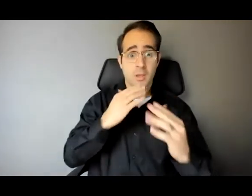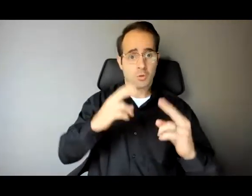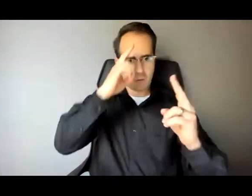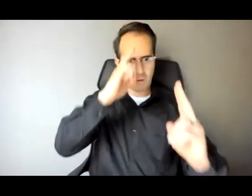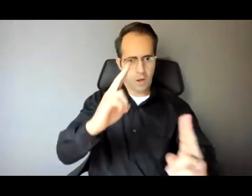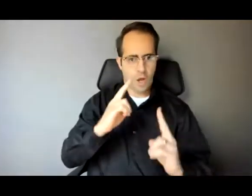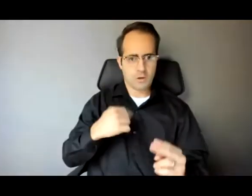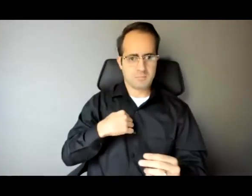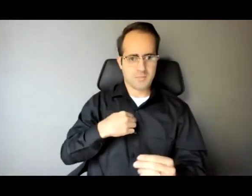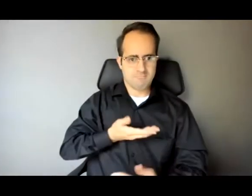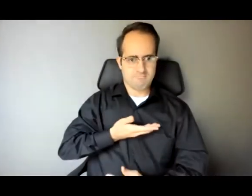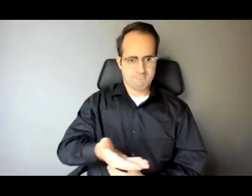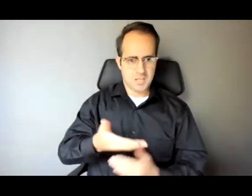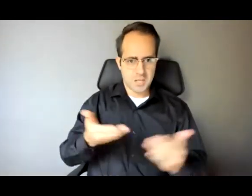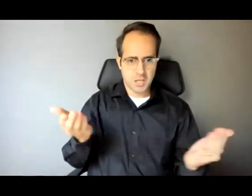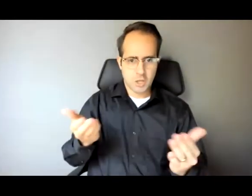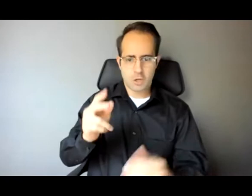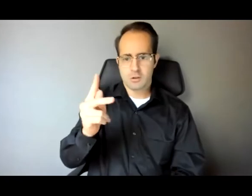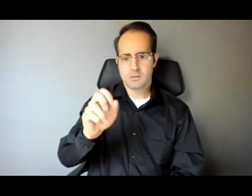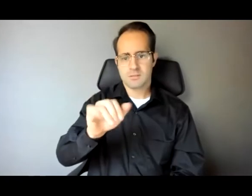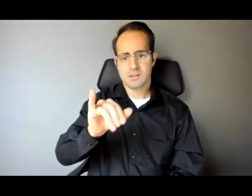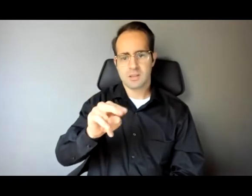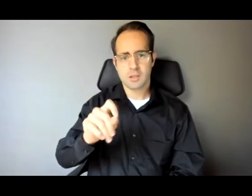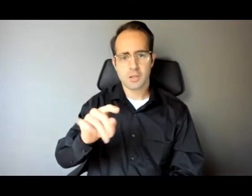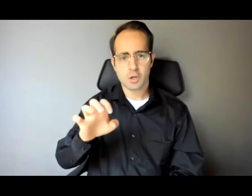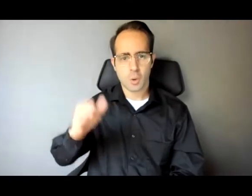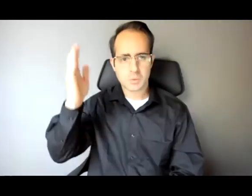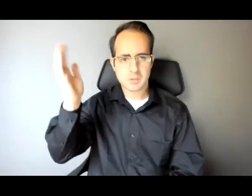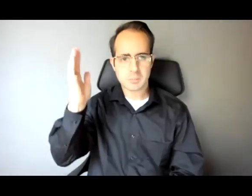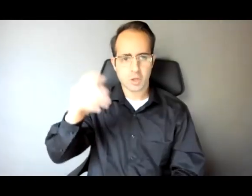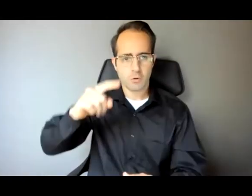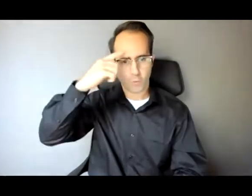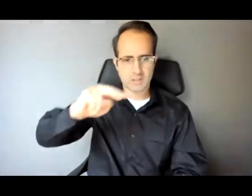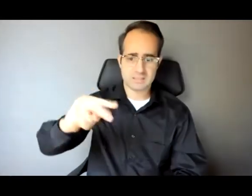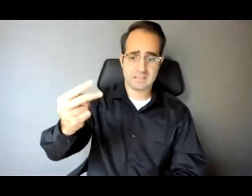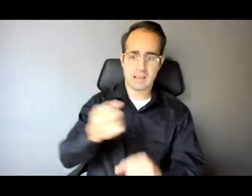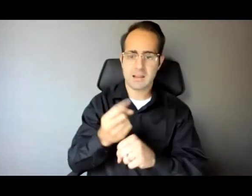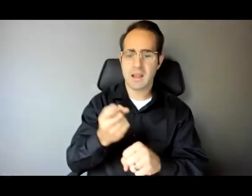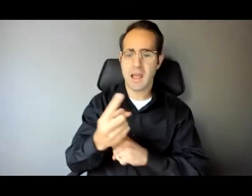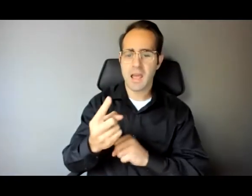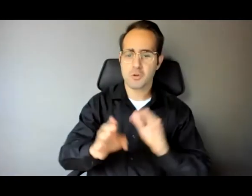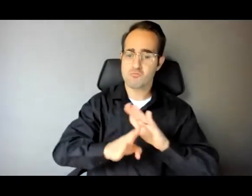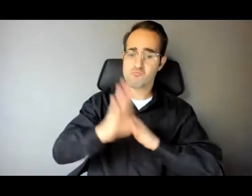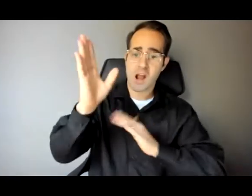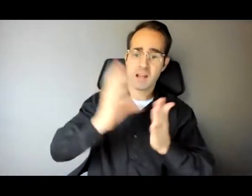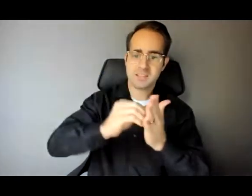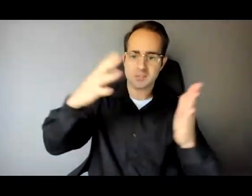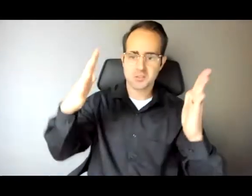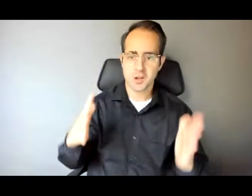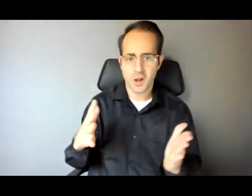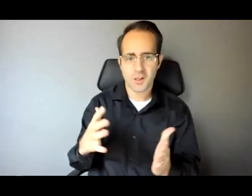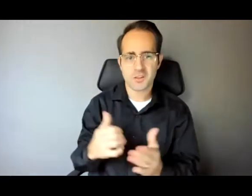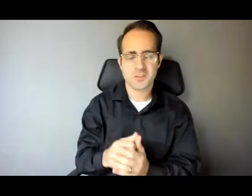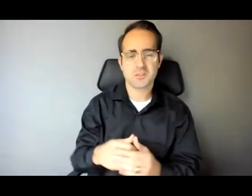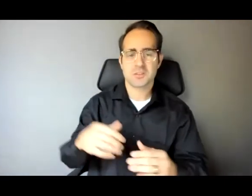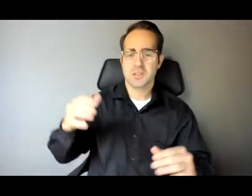as keynote today at the second annual Rising Scholars Student Symposium, Empowering and Elevating. I